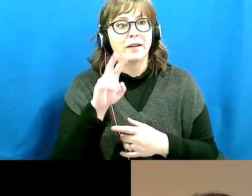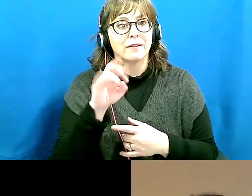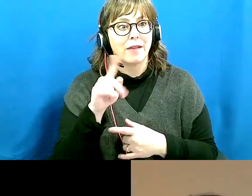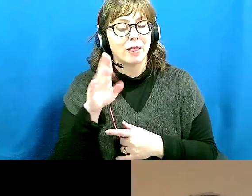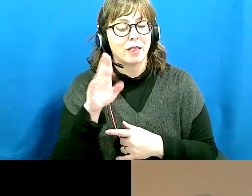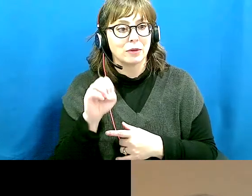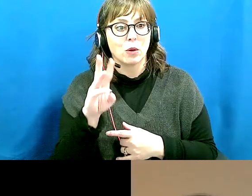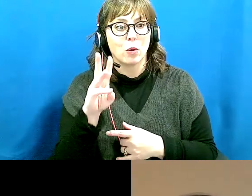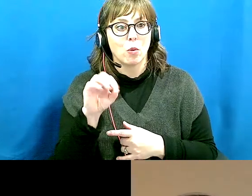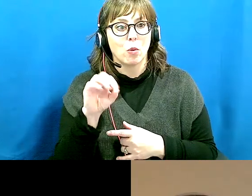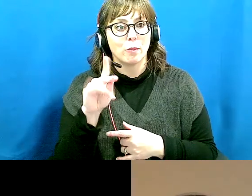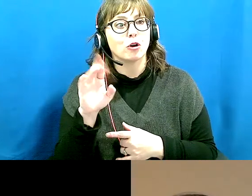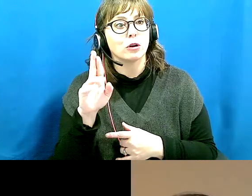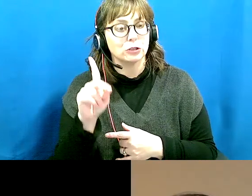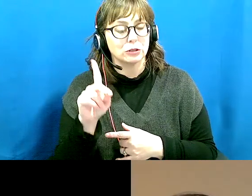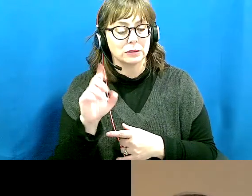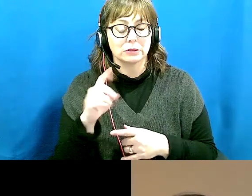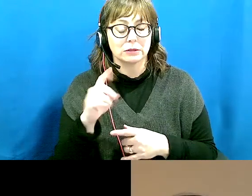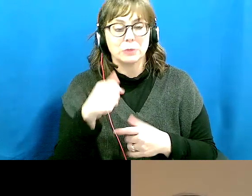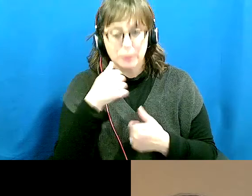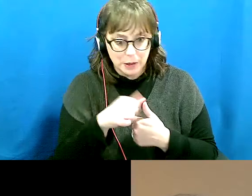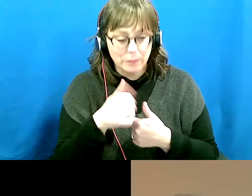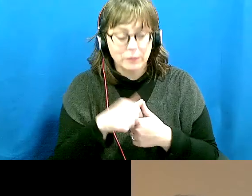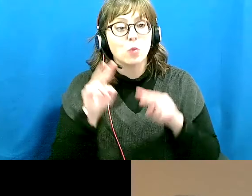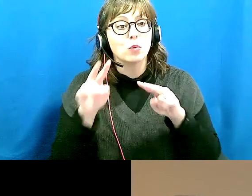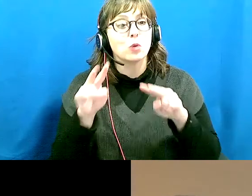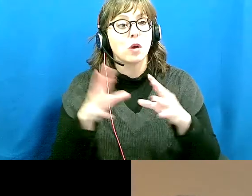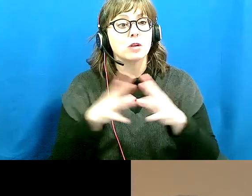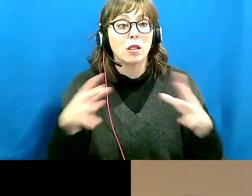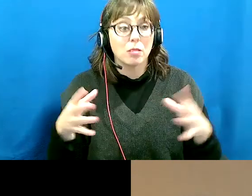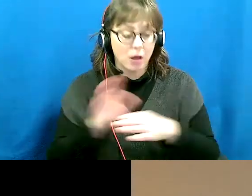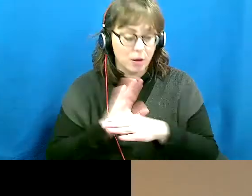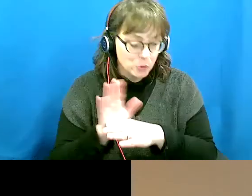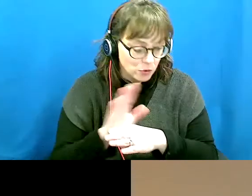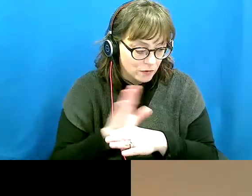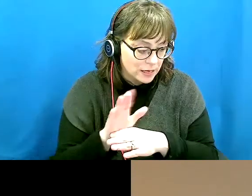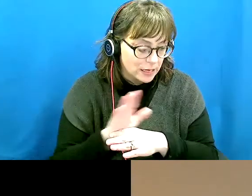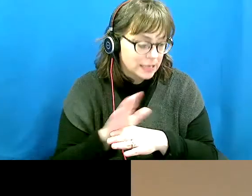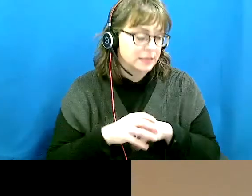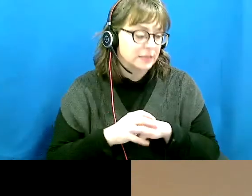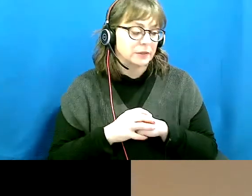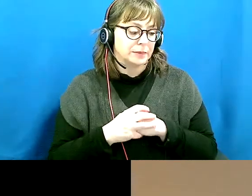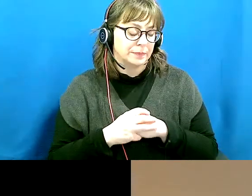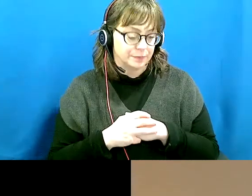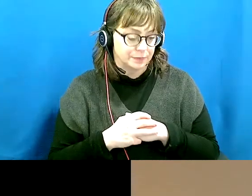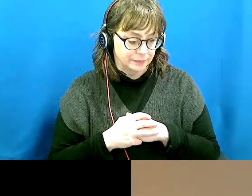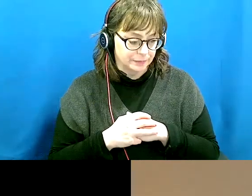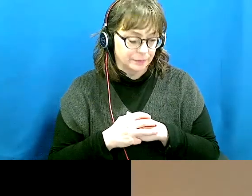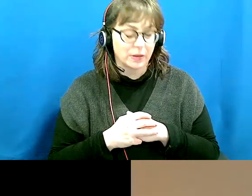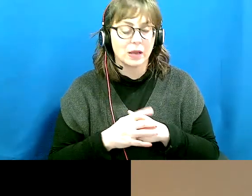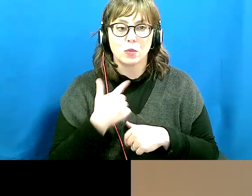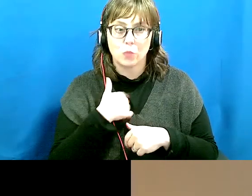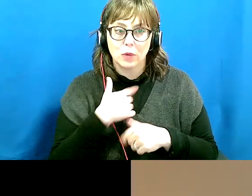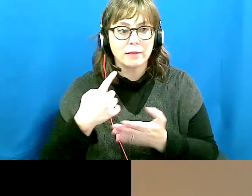recounts. We watched a lot of movies. We talked about how we would connect with other